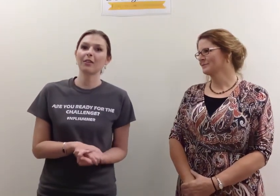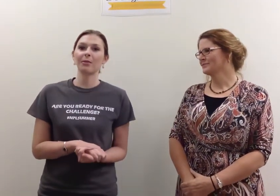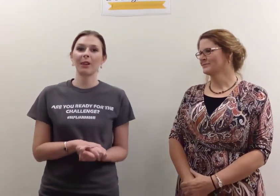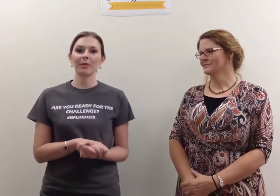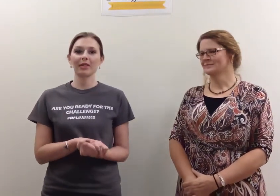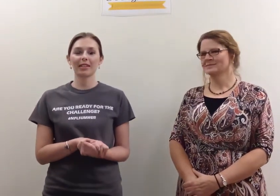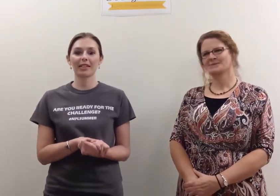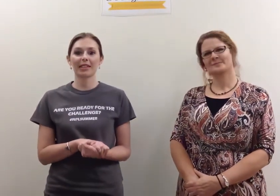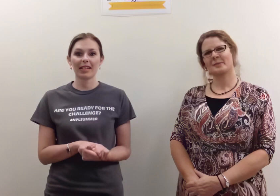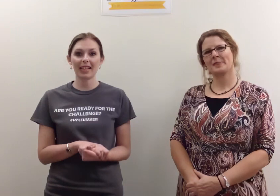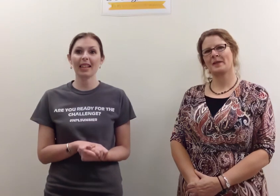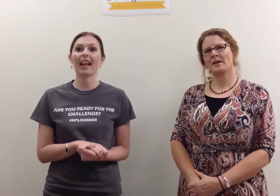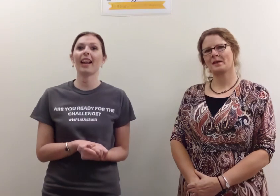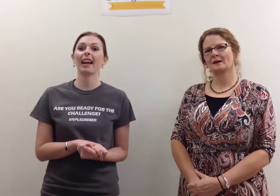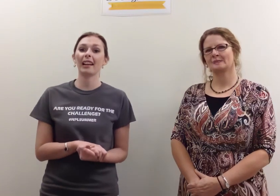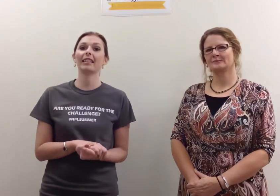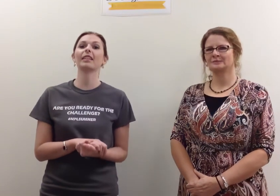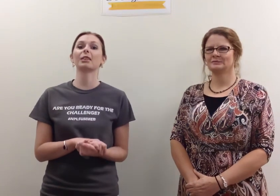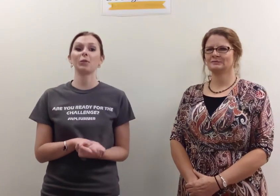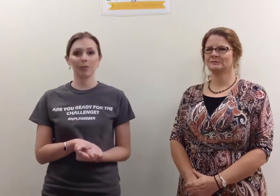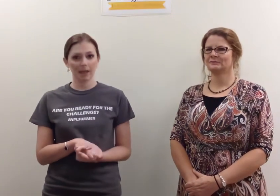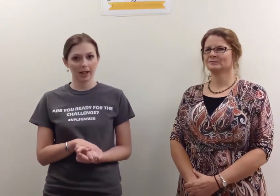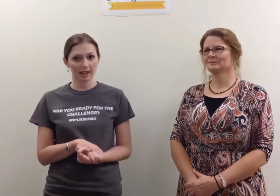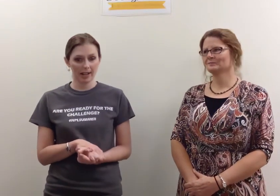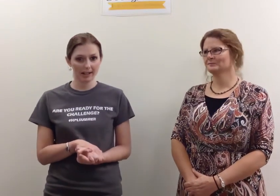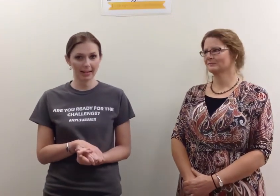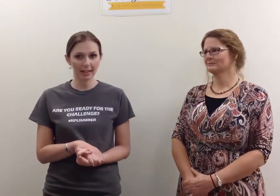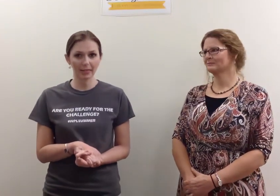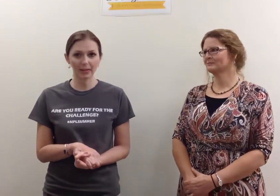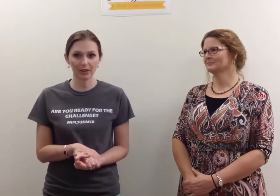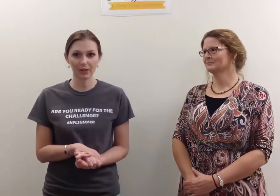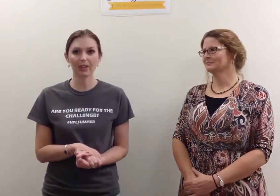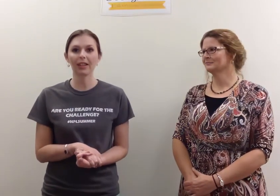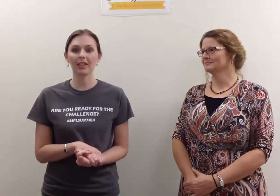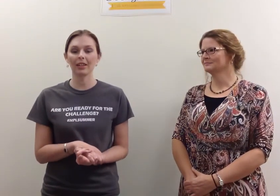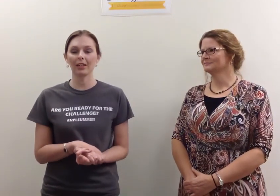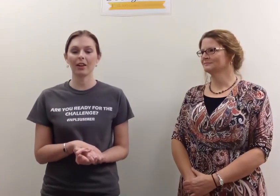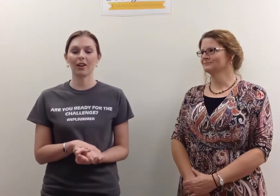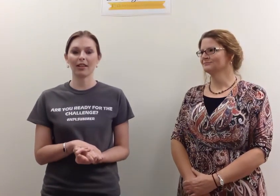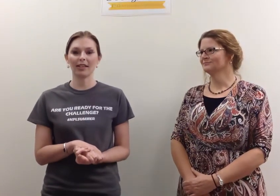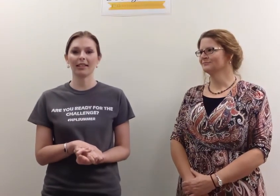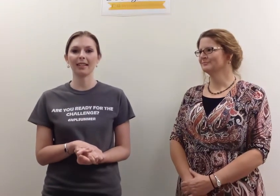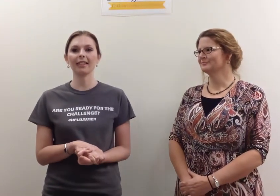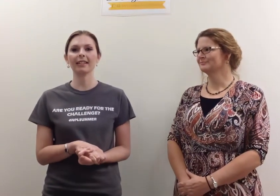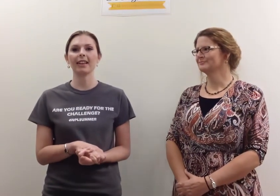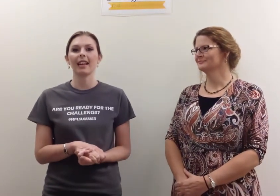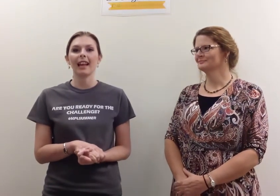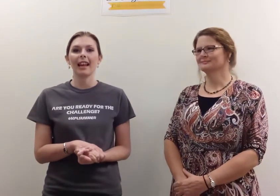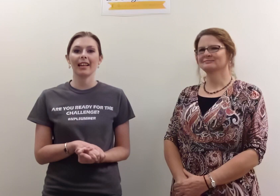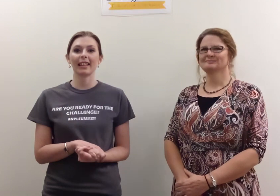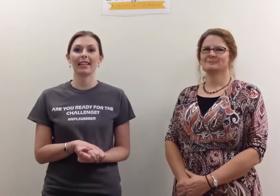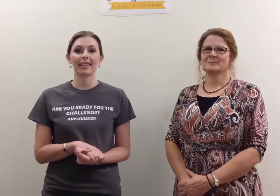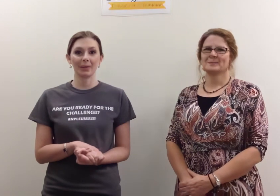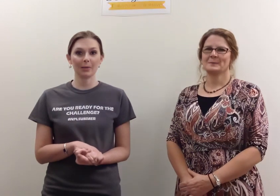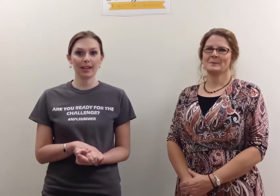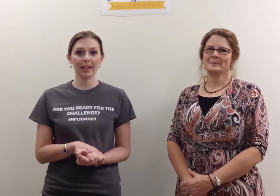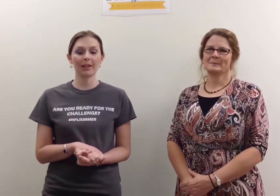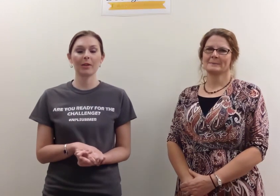to be able to sing and incorporate the signs that you've learned in our lessons. And this week, we